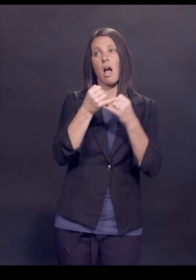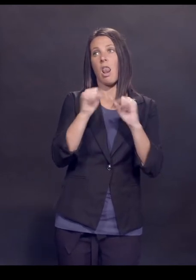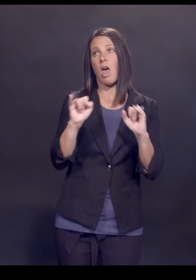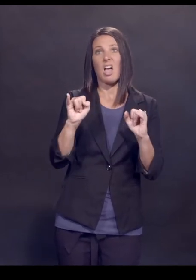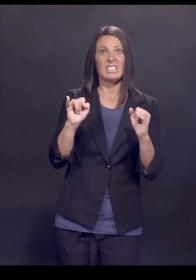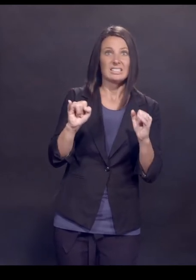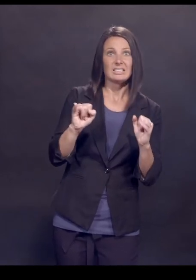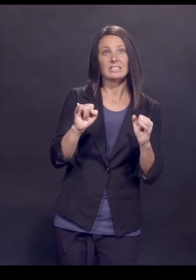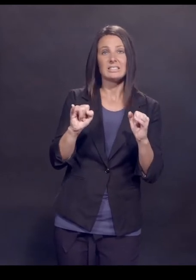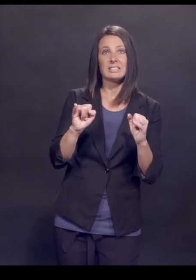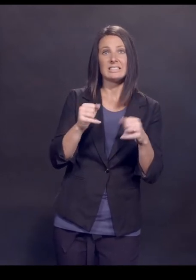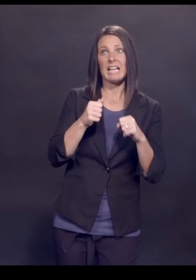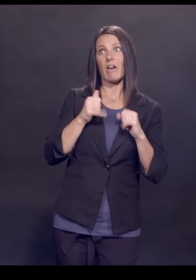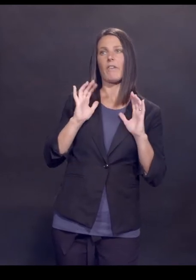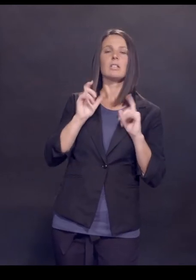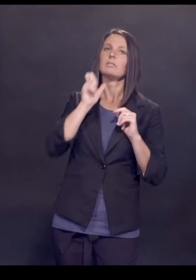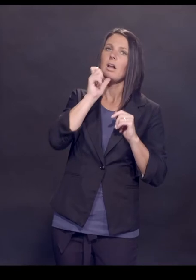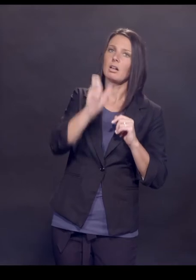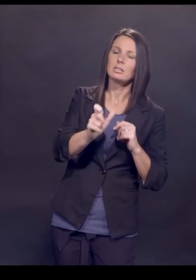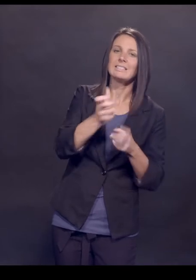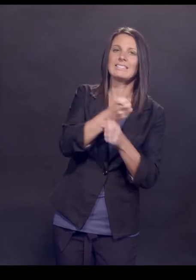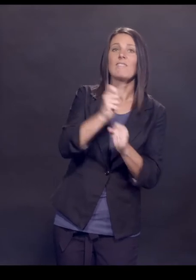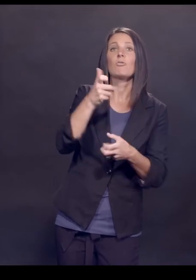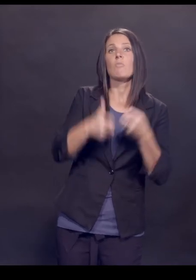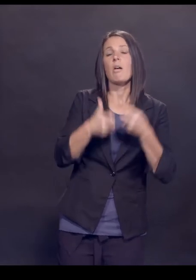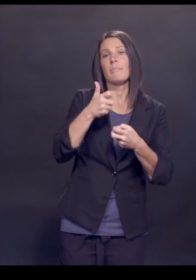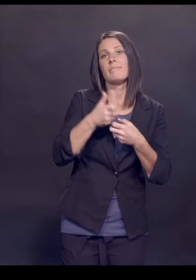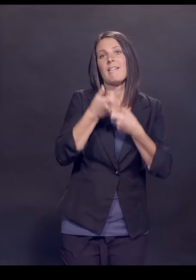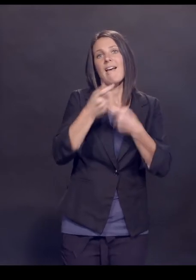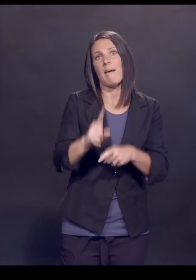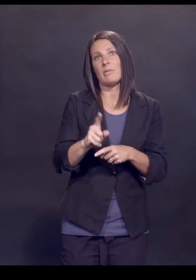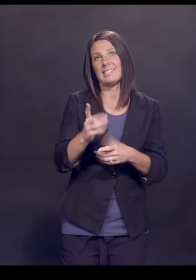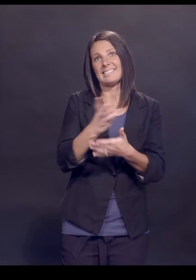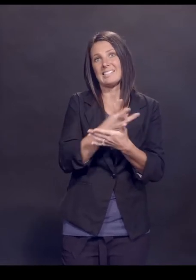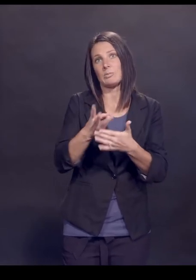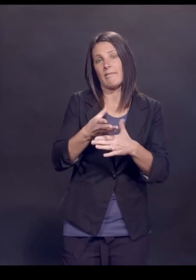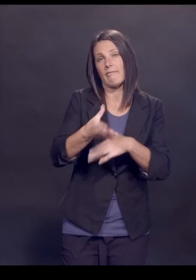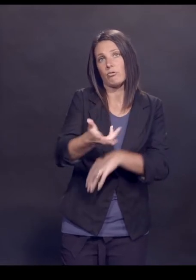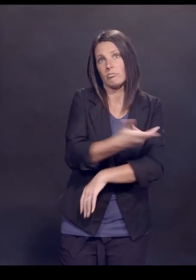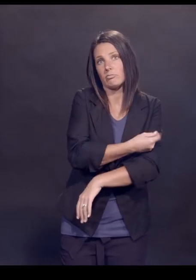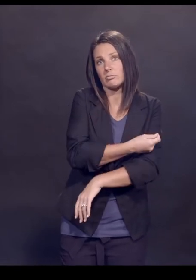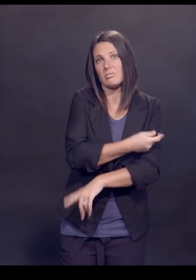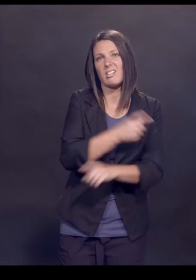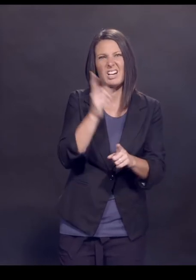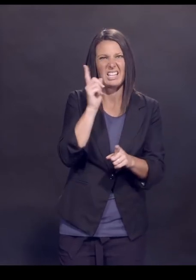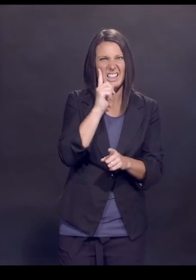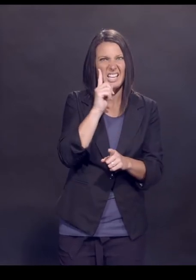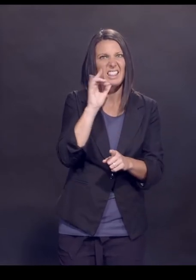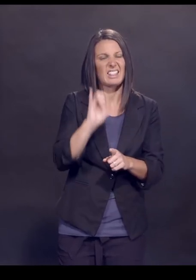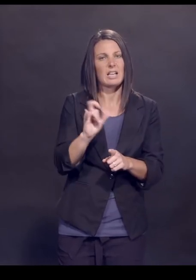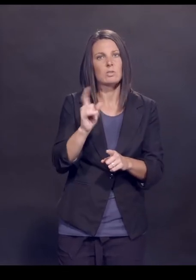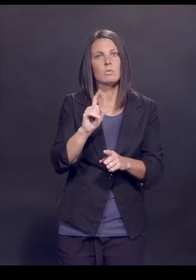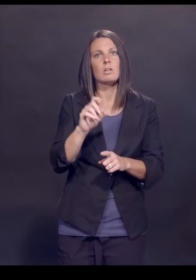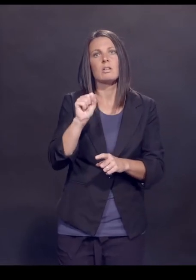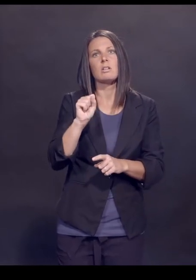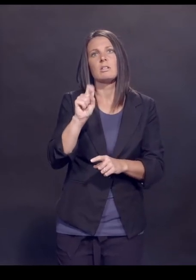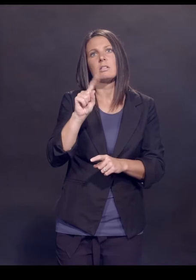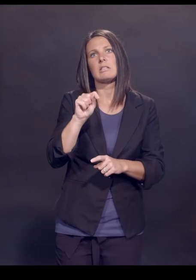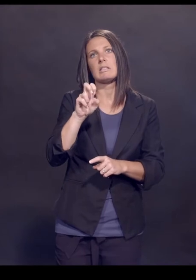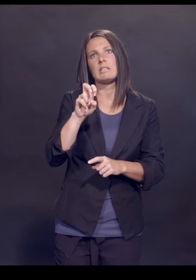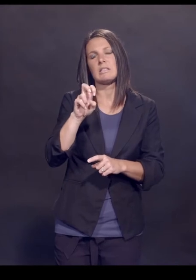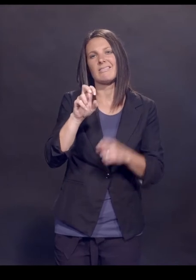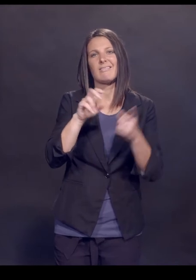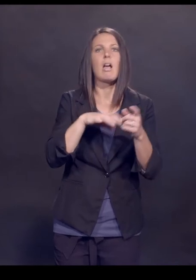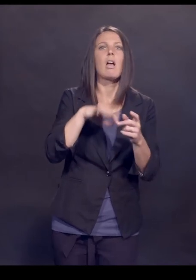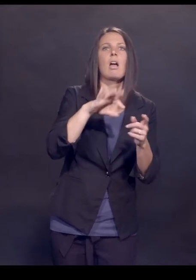because they weren't. I mean, all the safety problems that have occurred with the vaccine occur within six weeks of dose. And that was, I think, where Stephen Hahn, as an